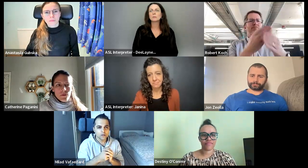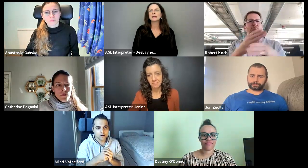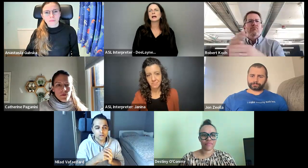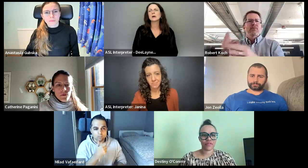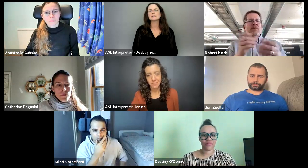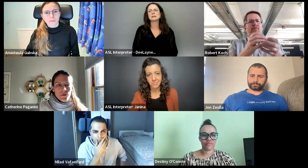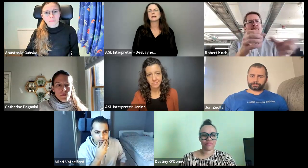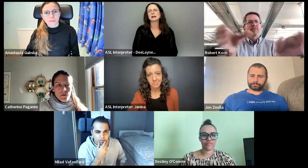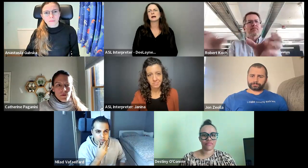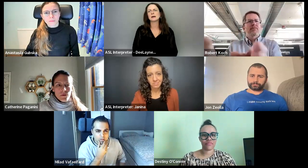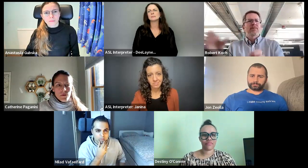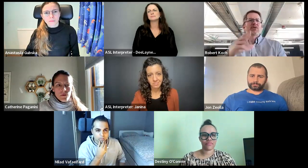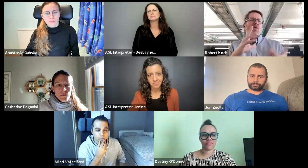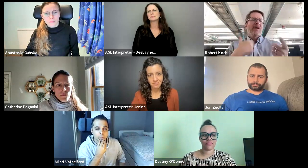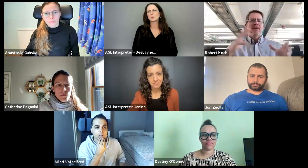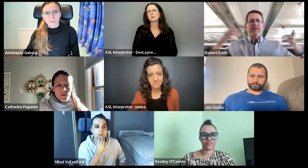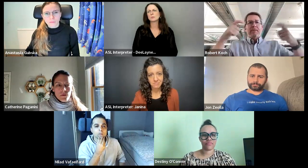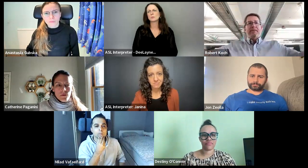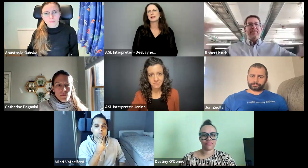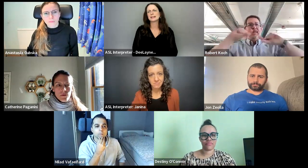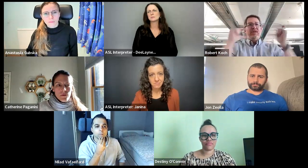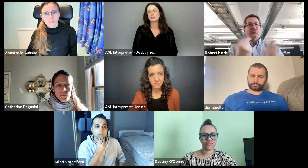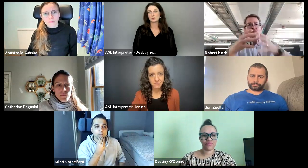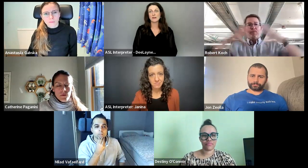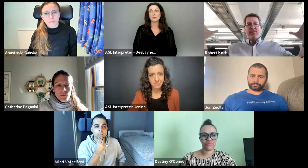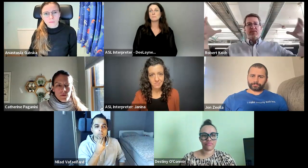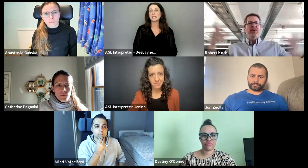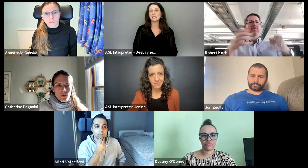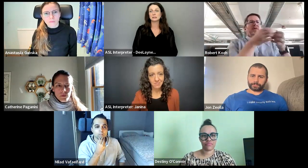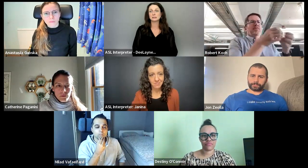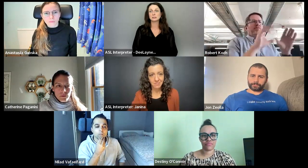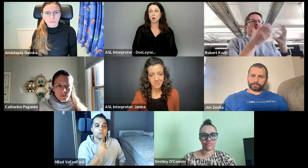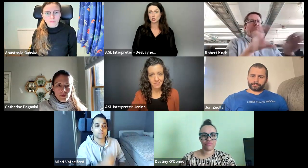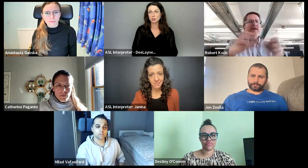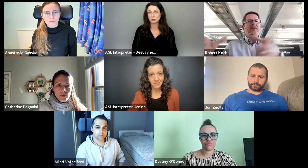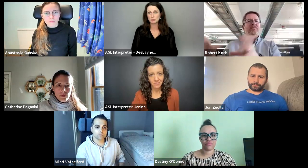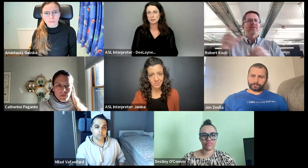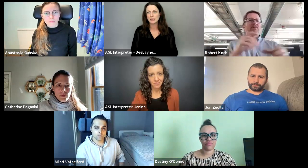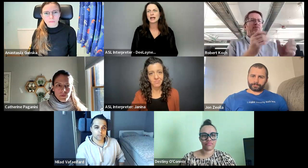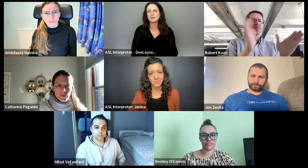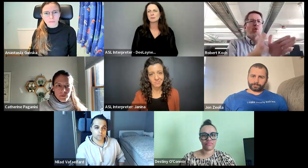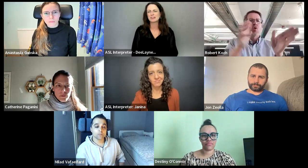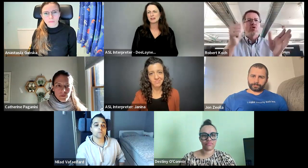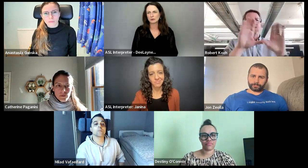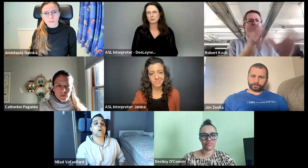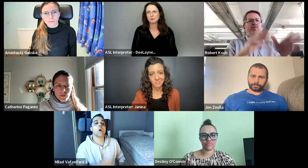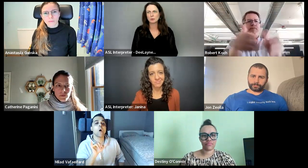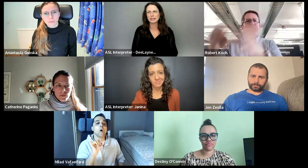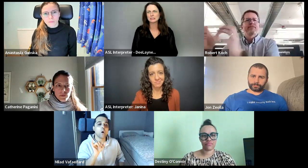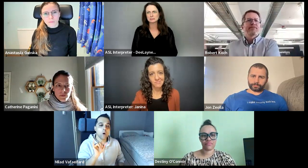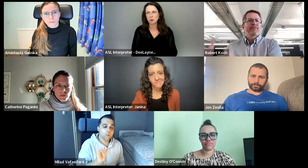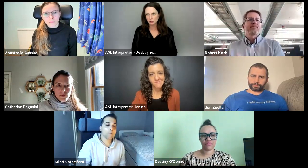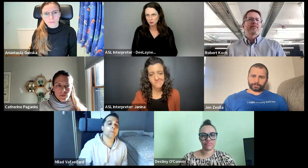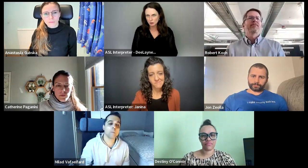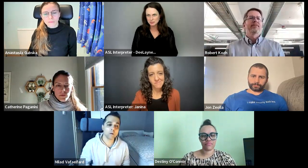Well, breakout is like, um, when, if you have a big large group and then within that group, you